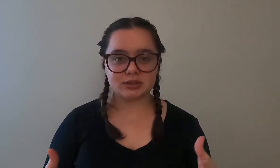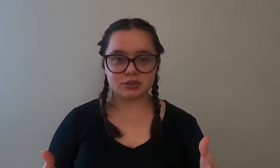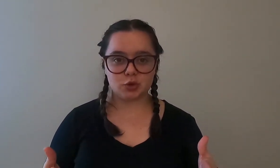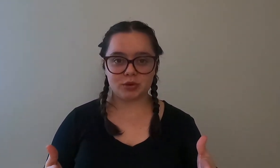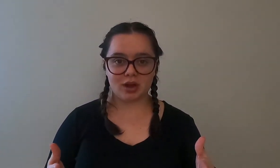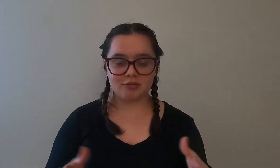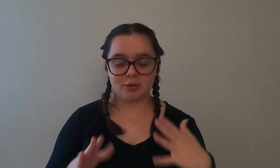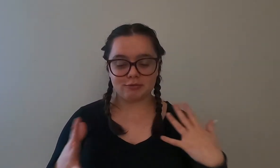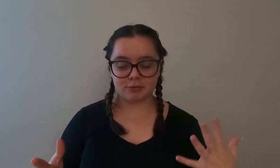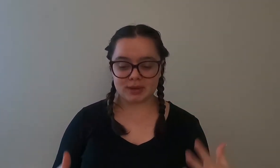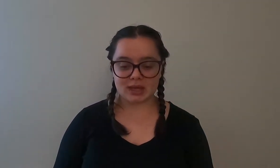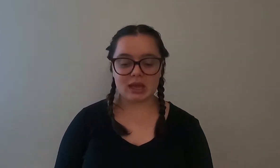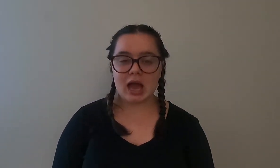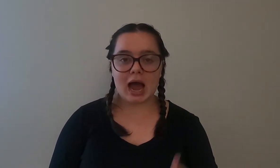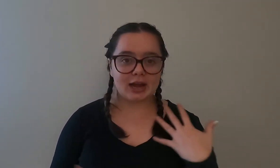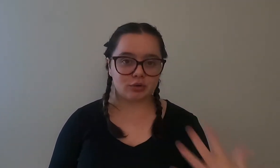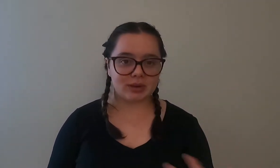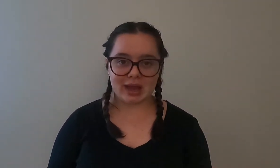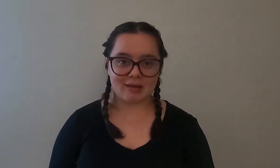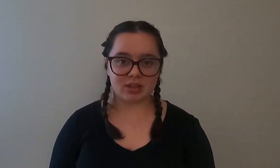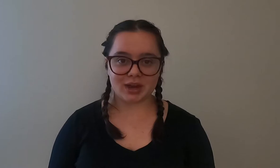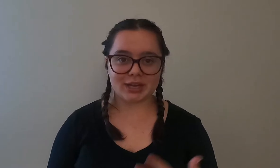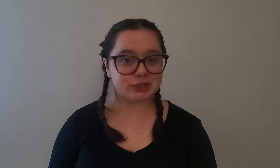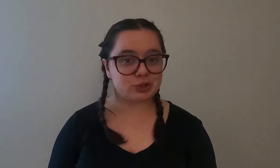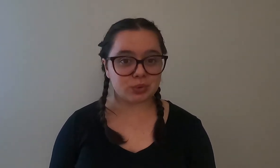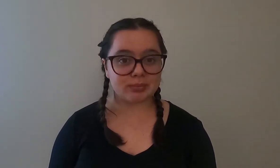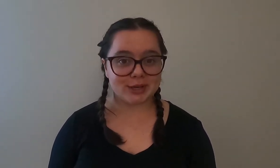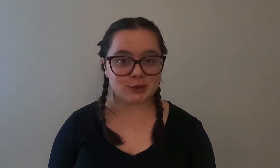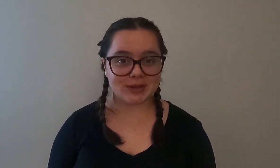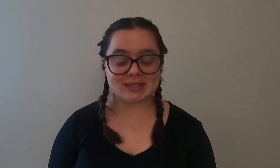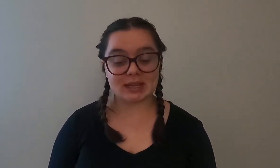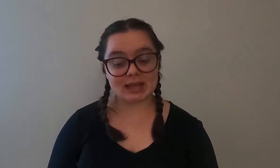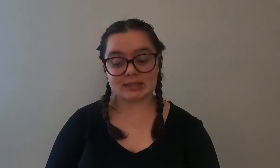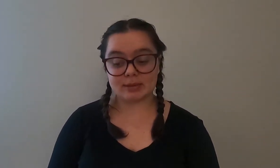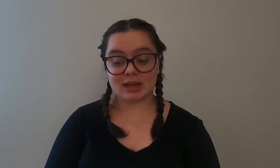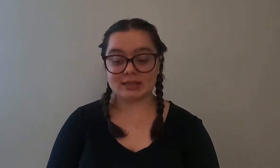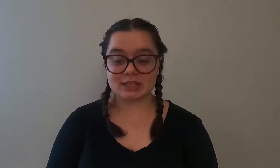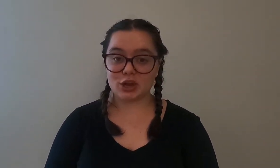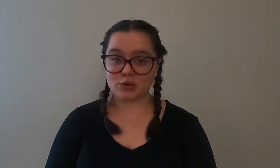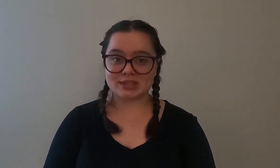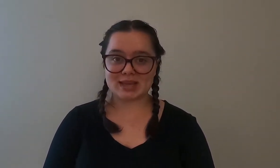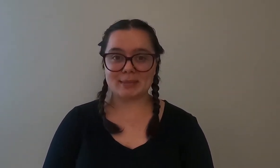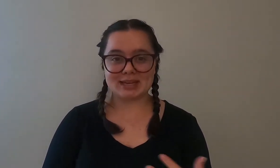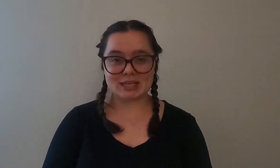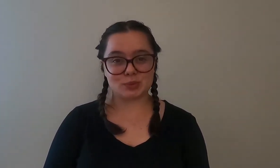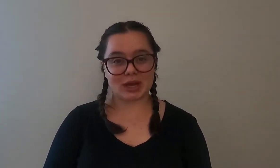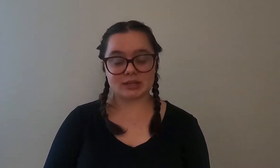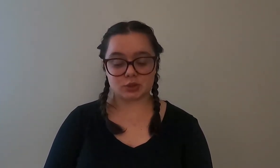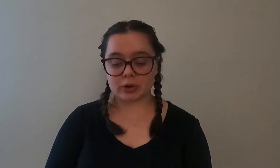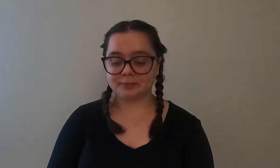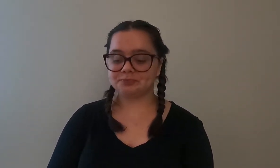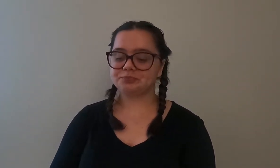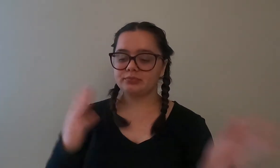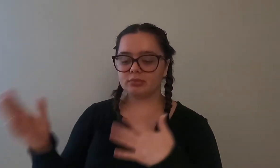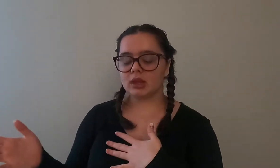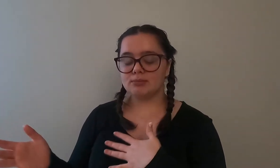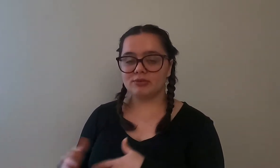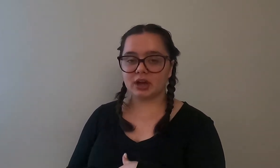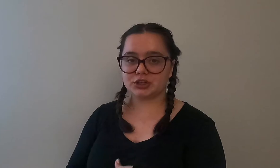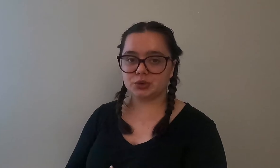to scuba dive but for me I don't really have a lot of issues with my joints and that's something that I did notice is that my knees were kind of sore moving on to